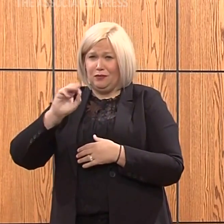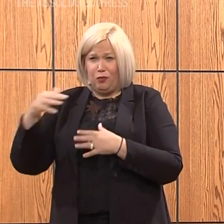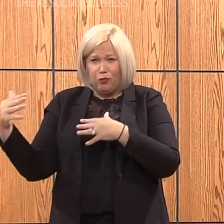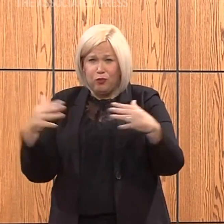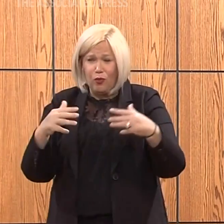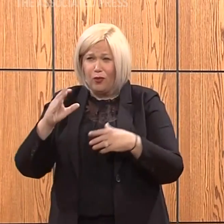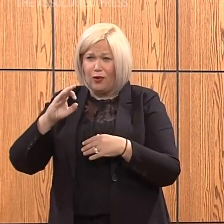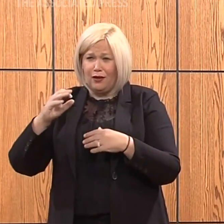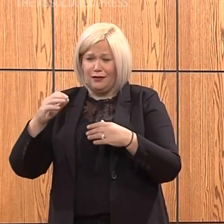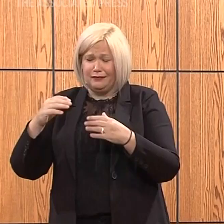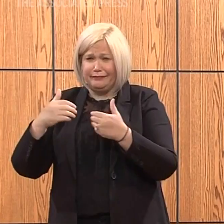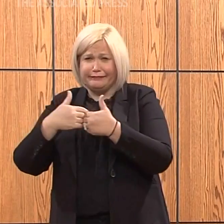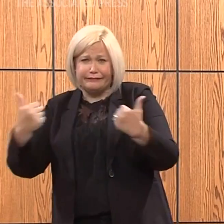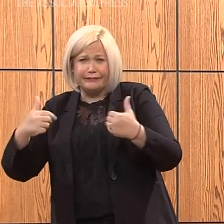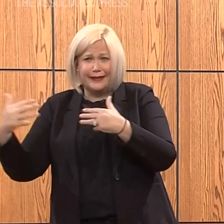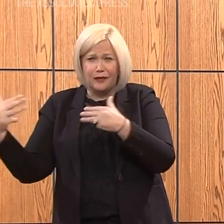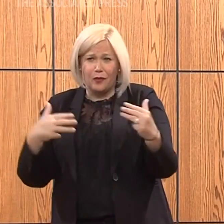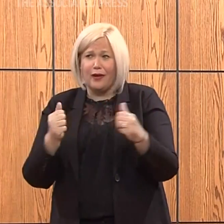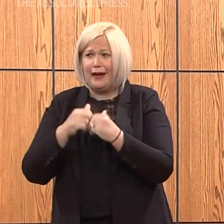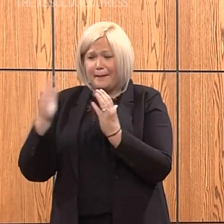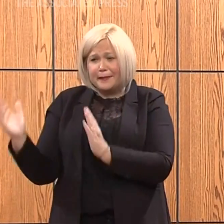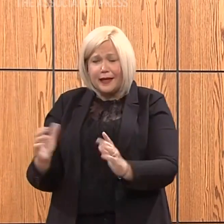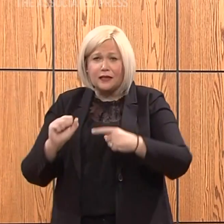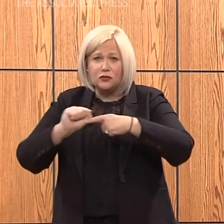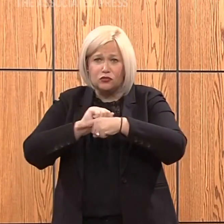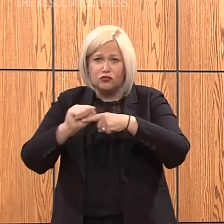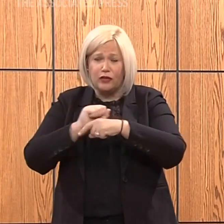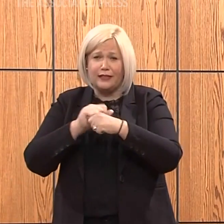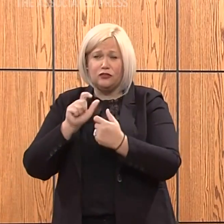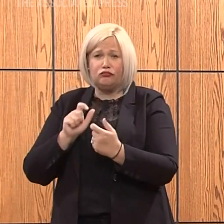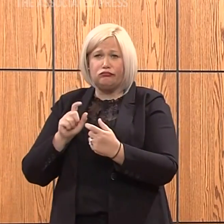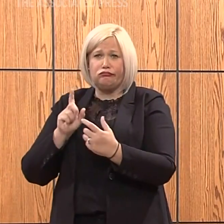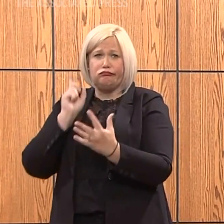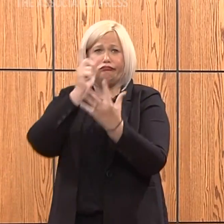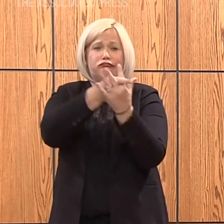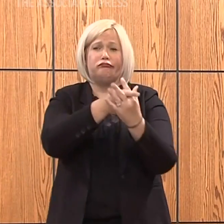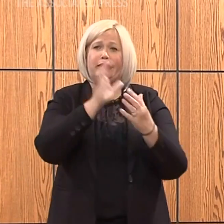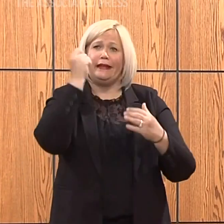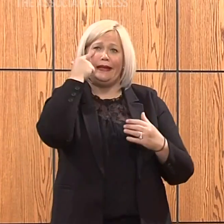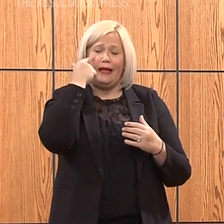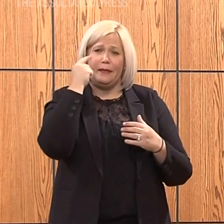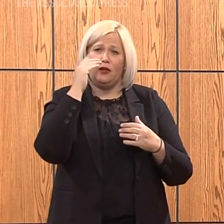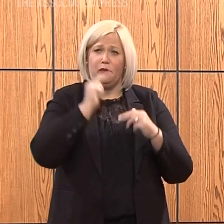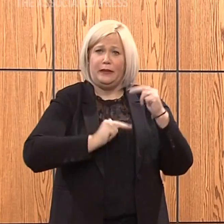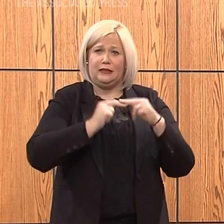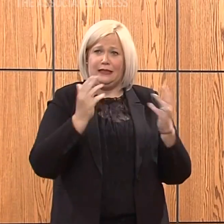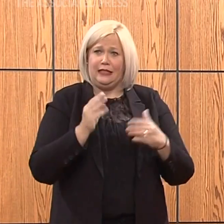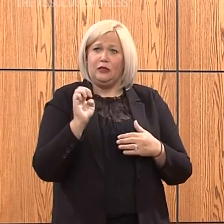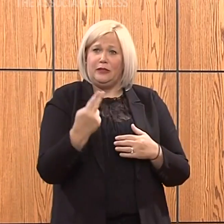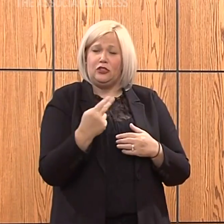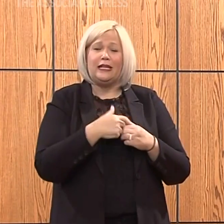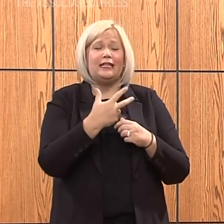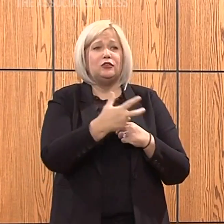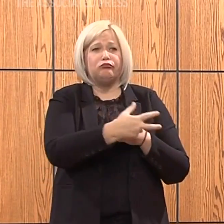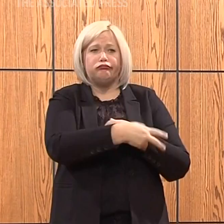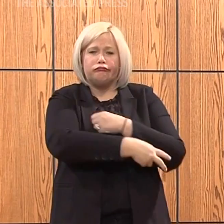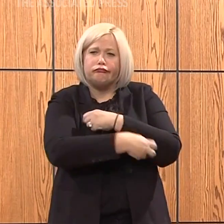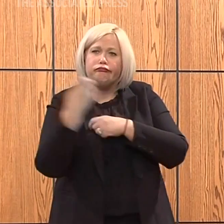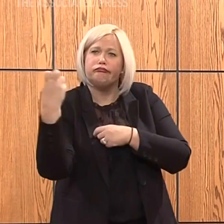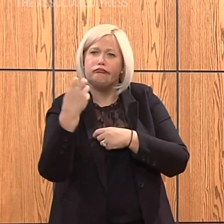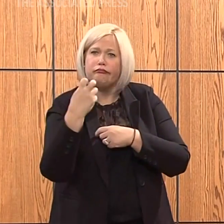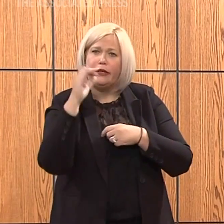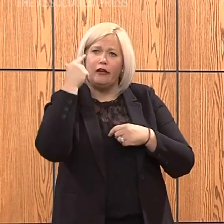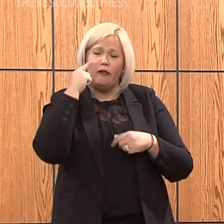engaged in planning and training for an operation to attack the Capitol Building of Michigan and to kidnap government officials,